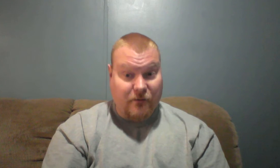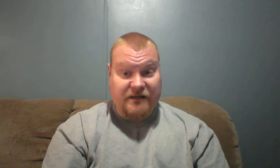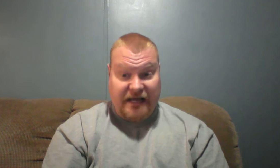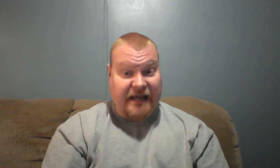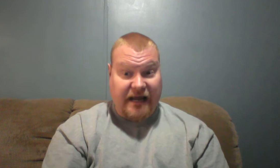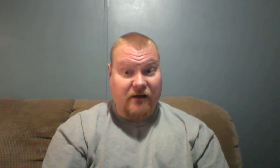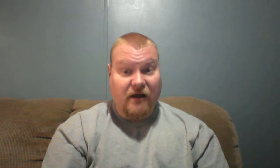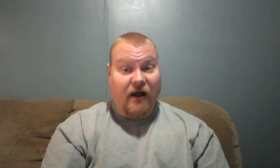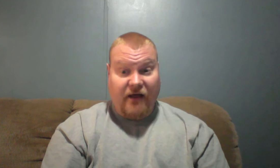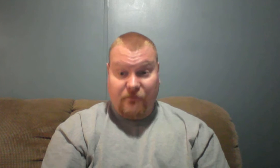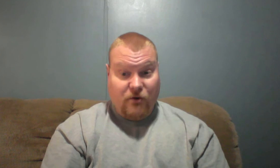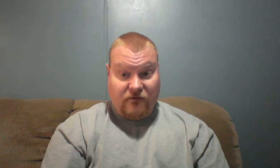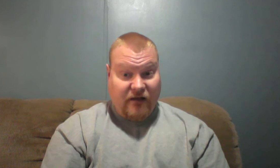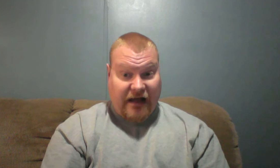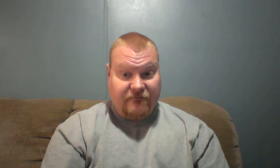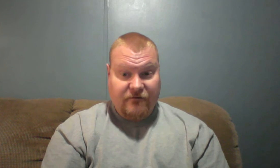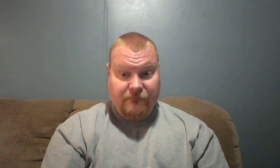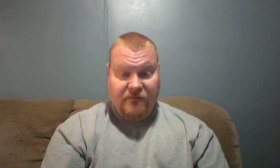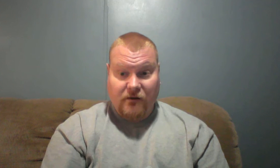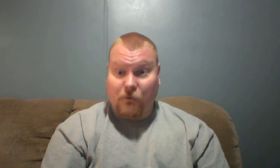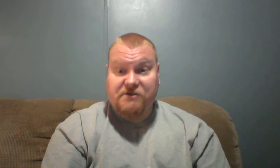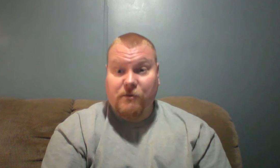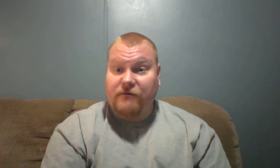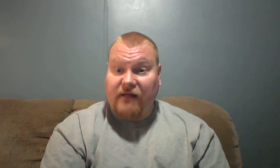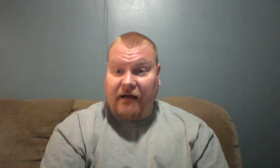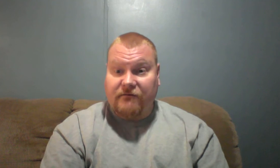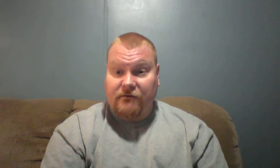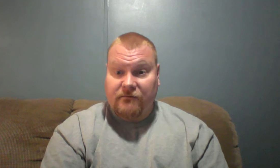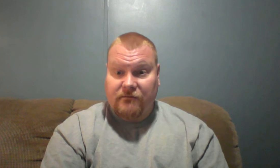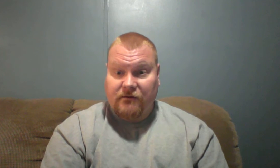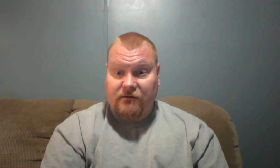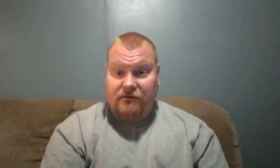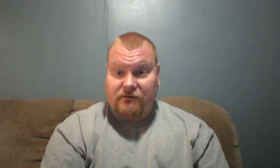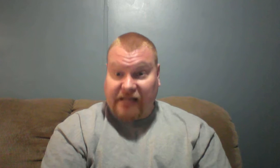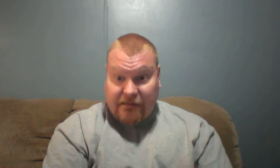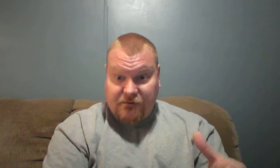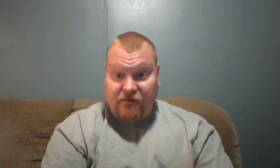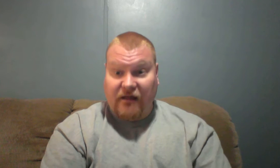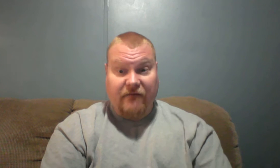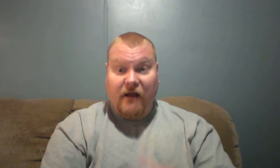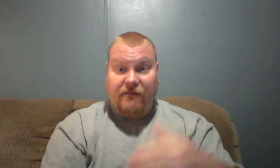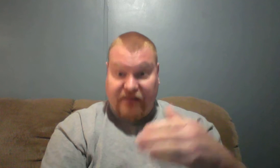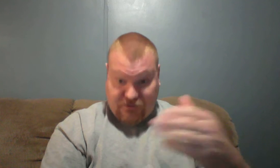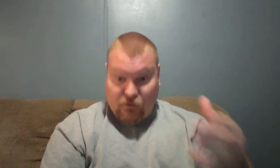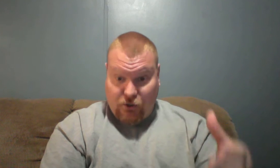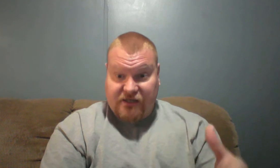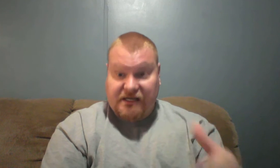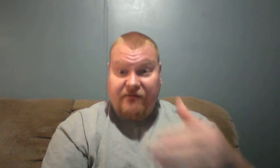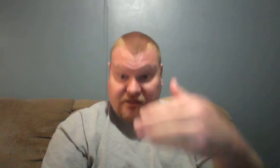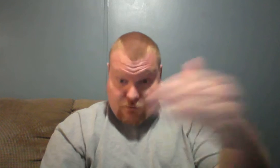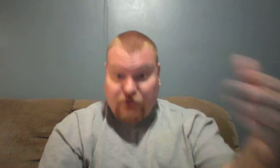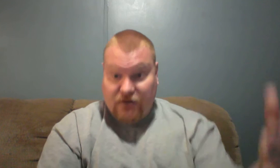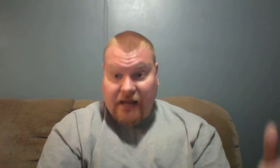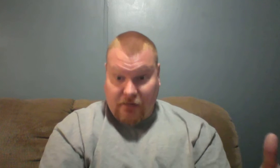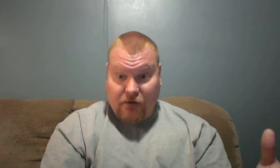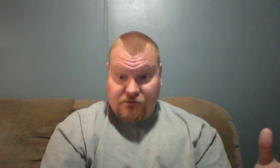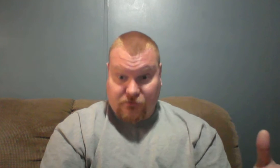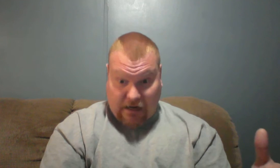be taken out of the book of life. What's the book of life? Lamb of the book of life. That's when you get saved. That's where your name goes. Right.